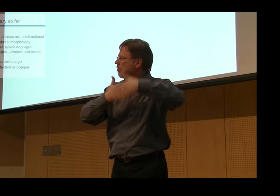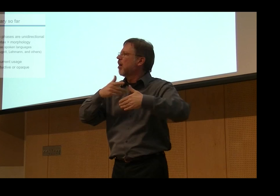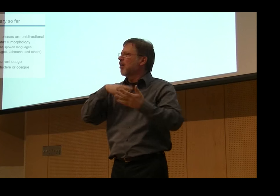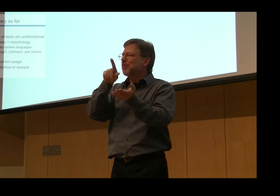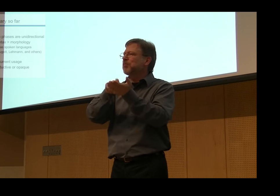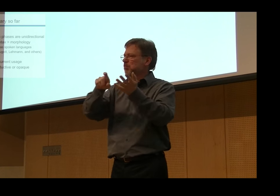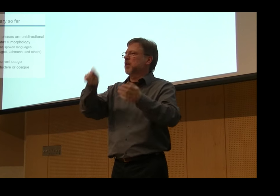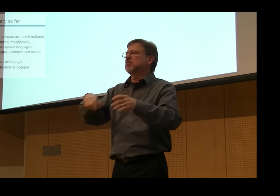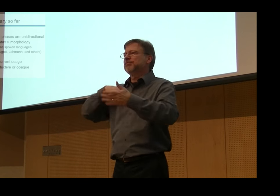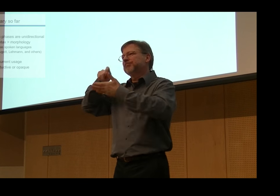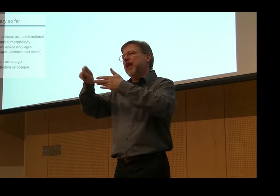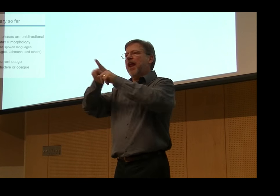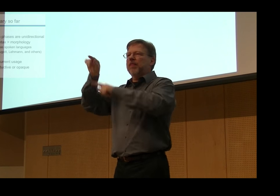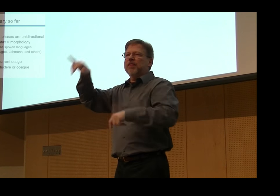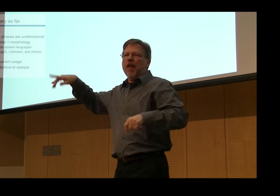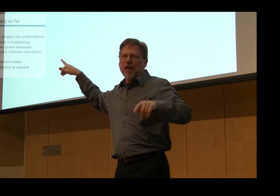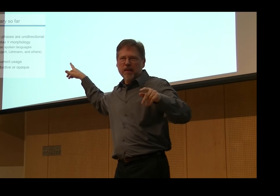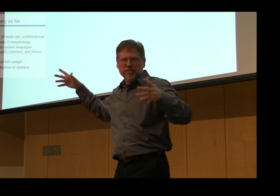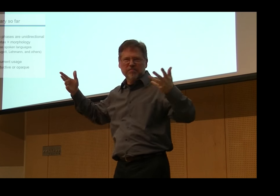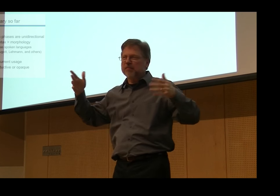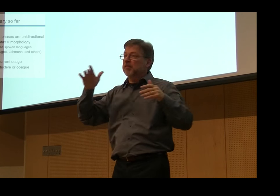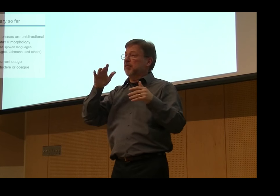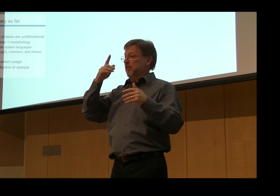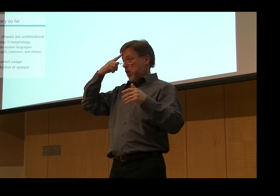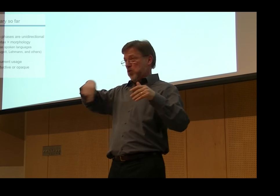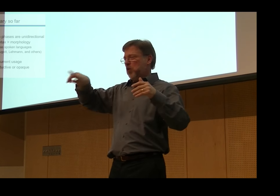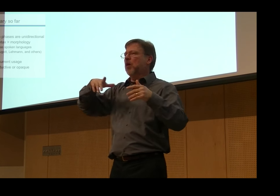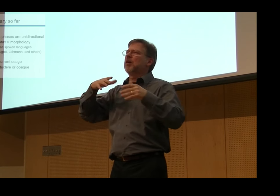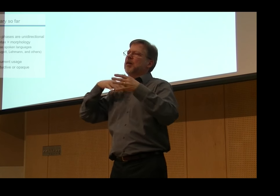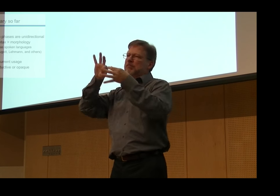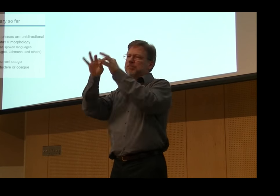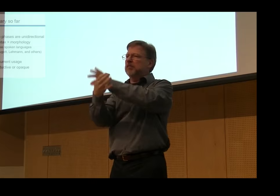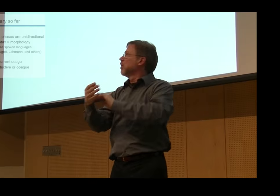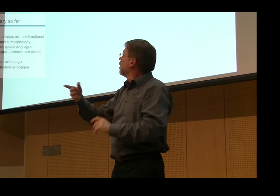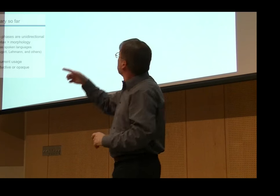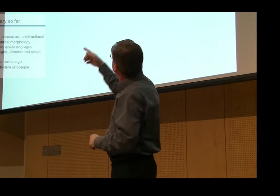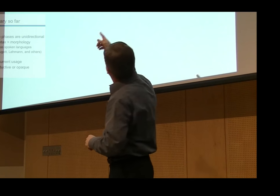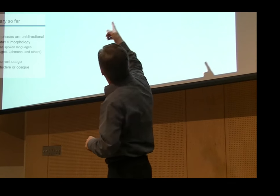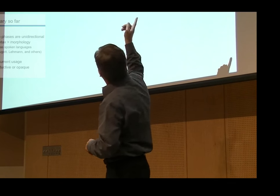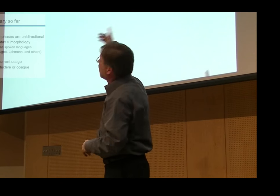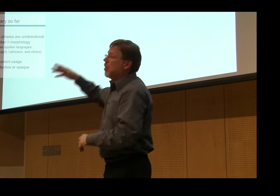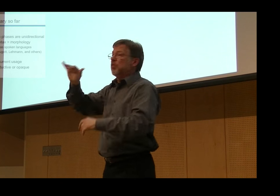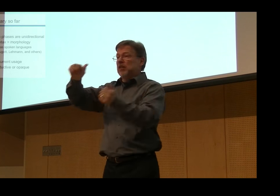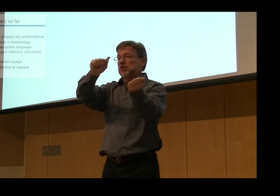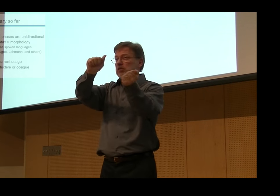So far, we have looked at and utilized